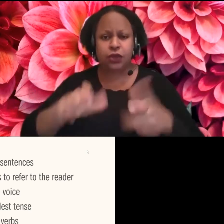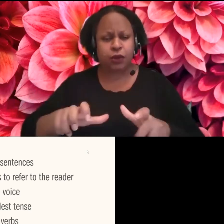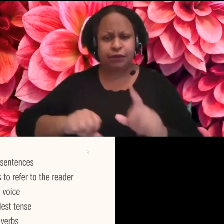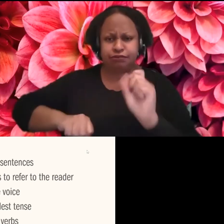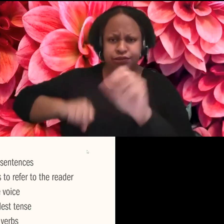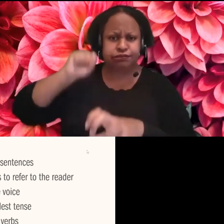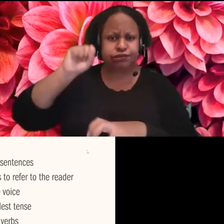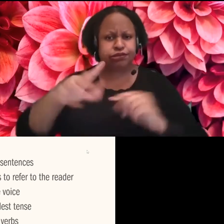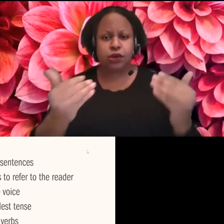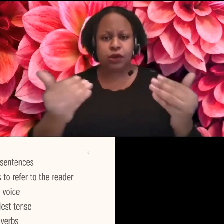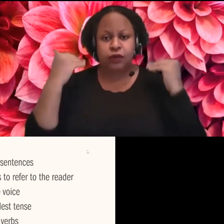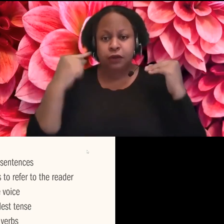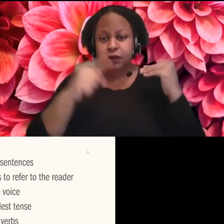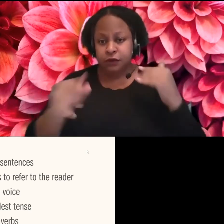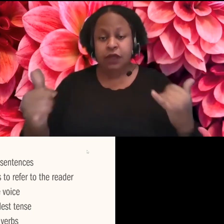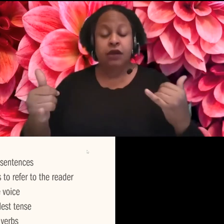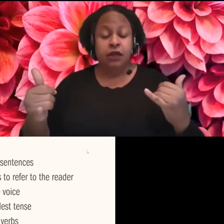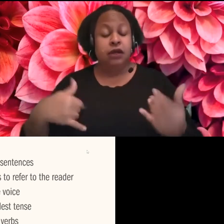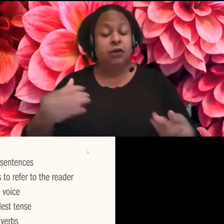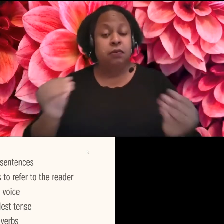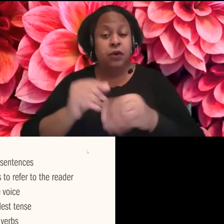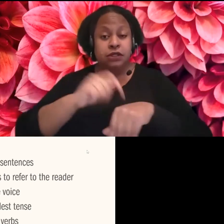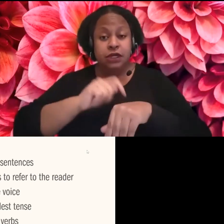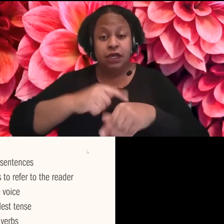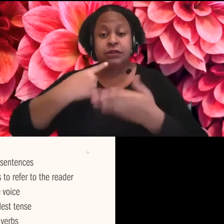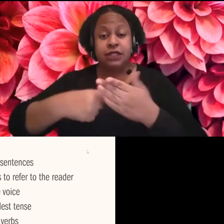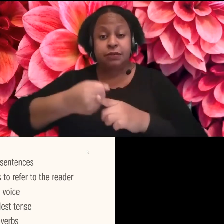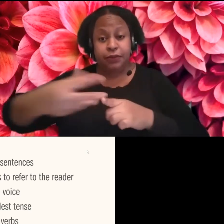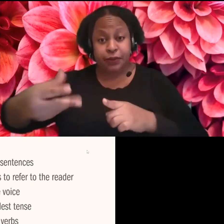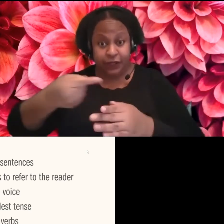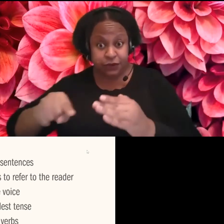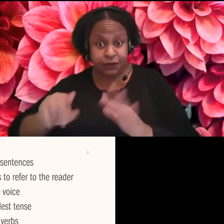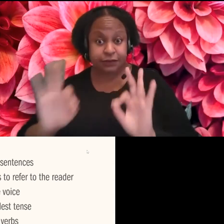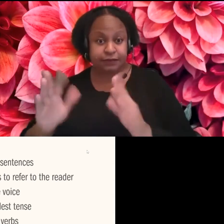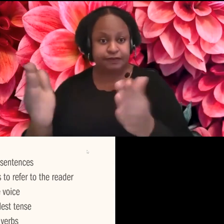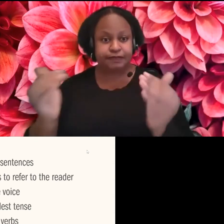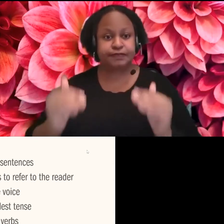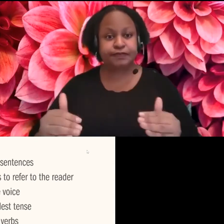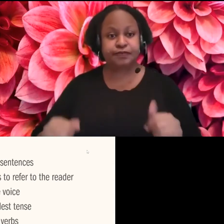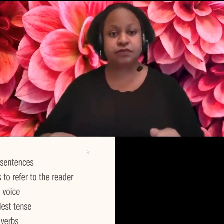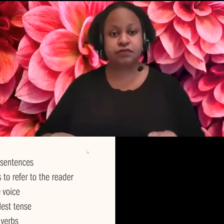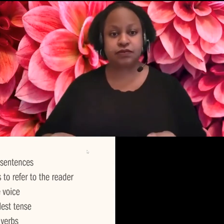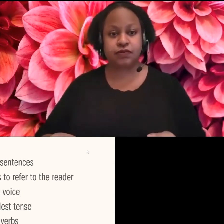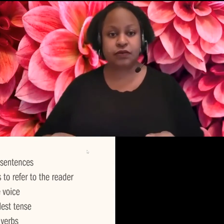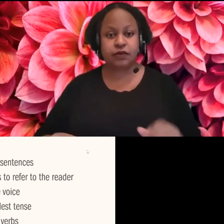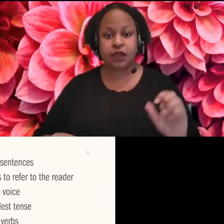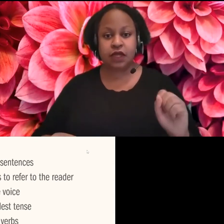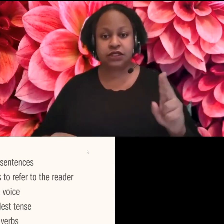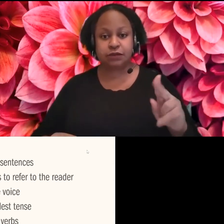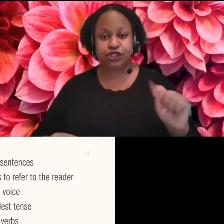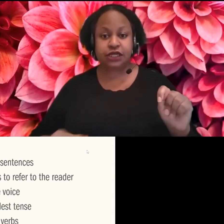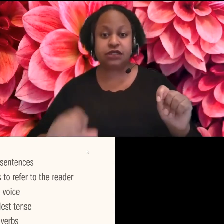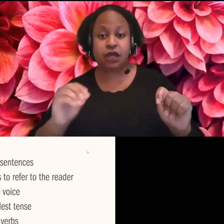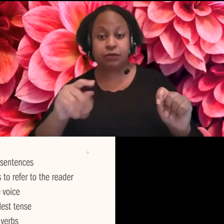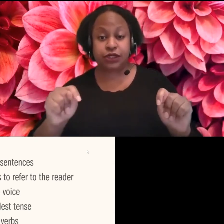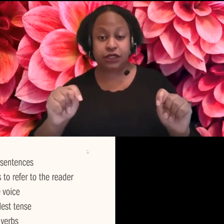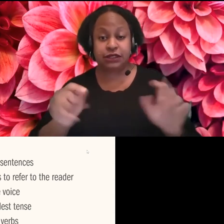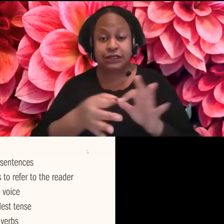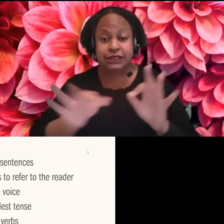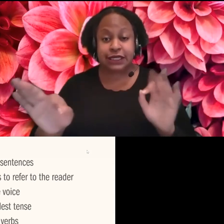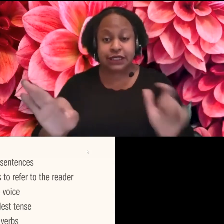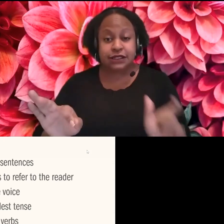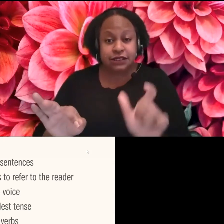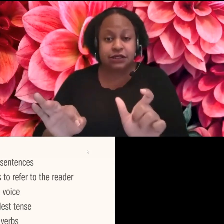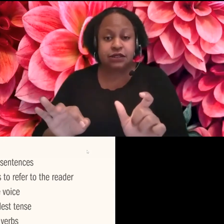with all of this. Um, so keep your subjects and objects close to their verbs. If you're